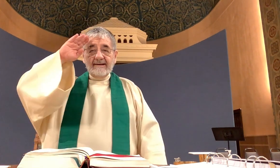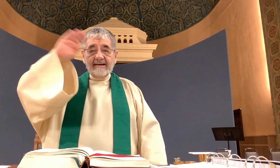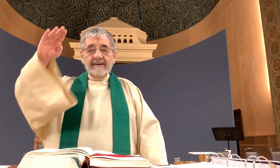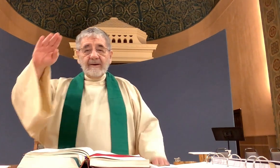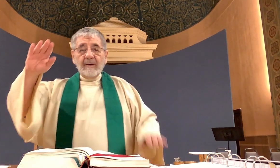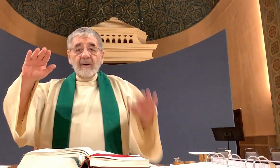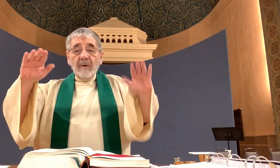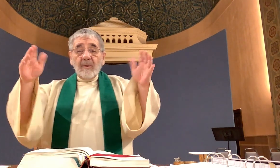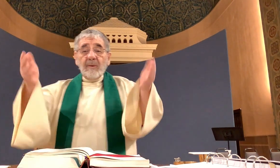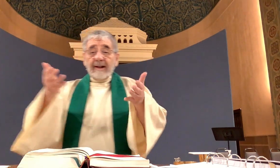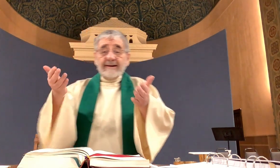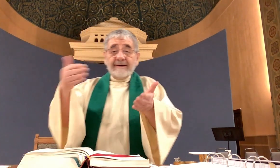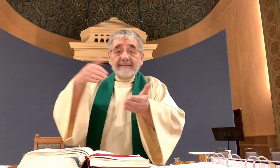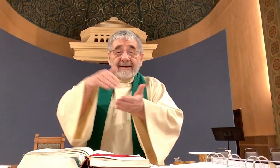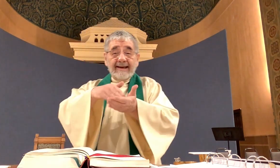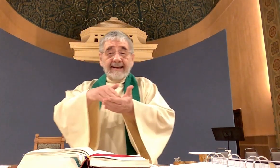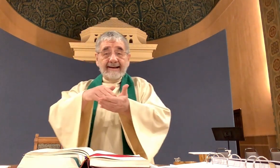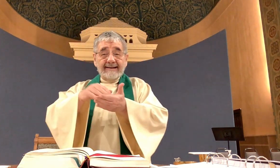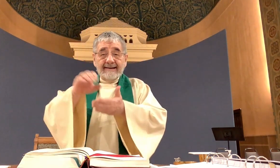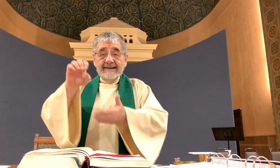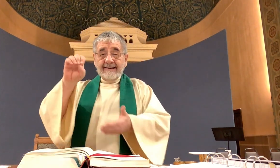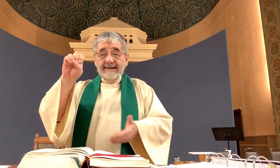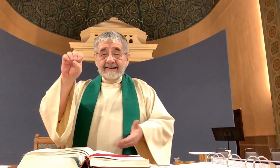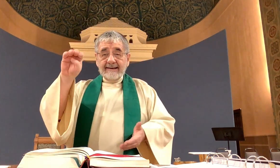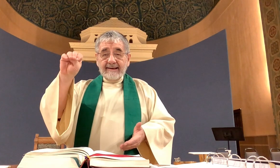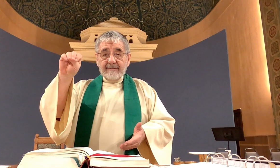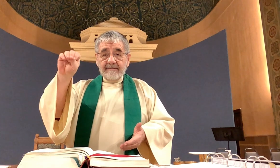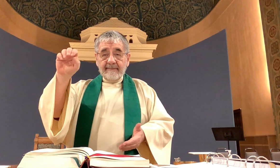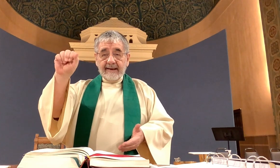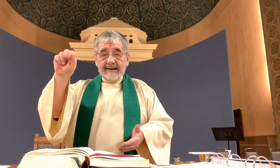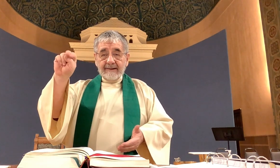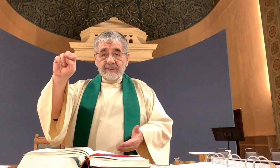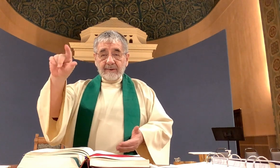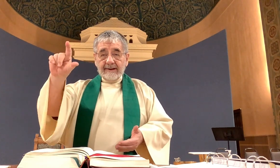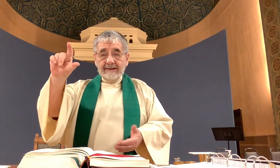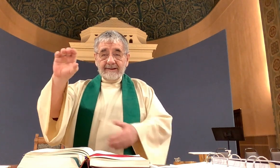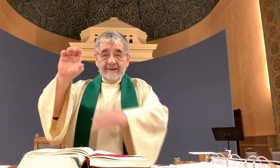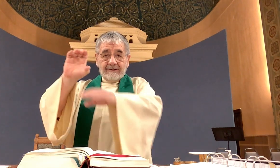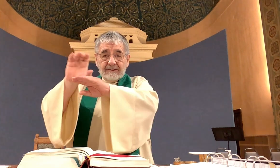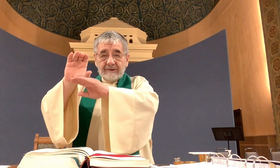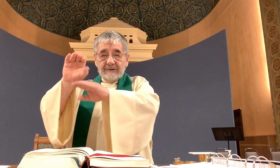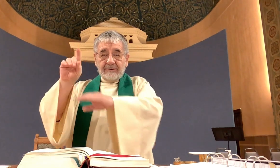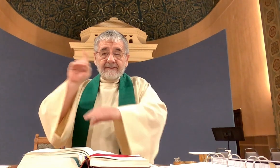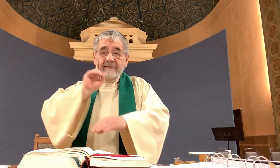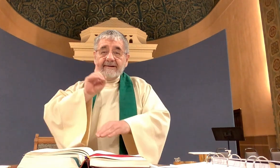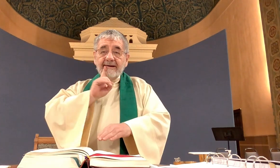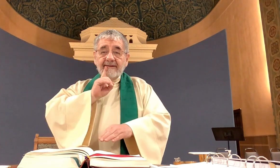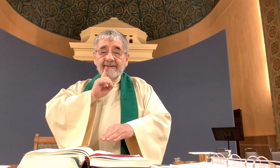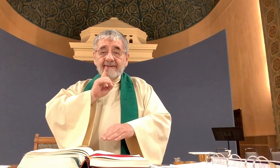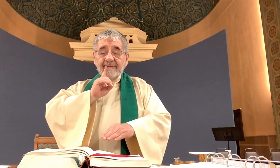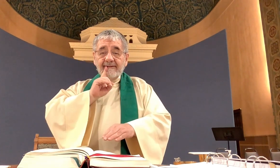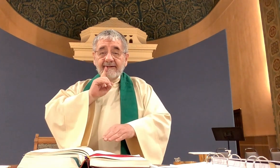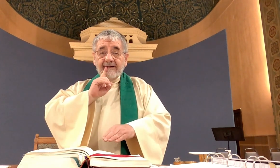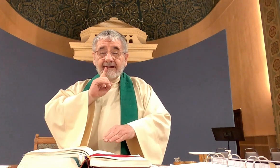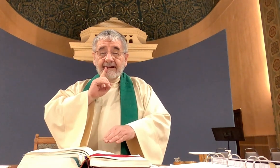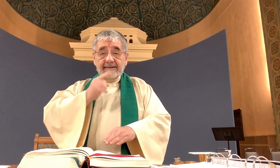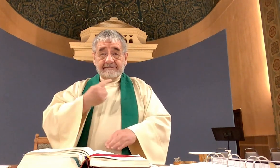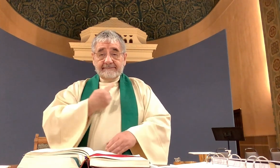Hello again. Welcome to Emanuel Church for the Deaf in Rochester,